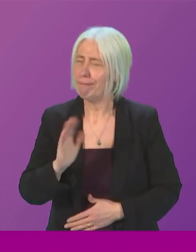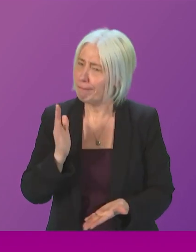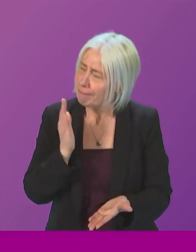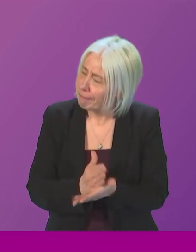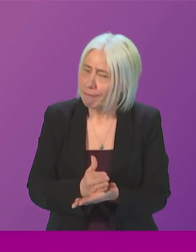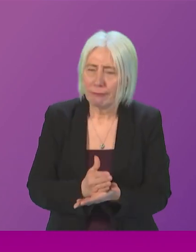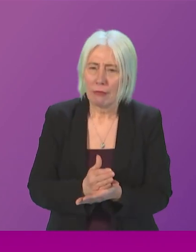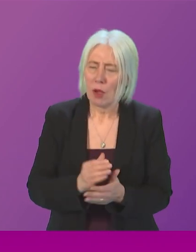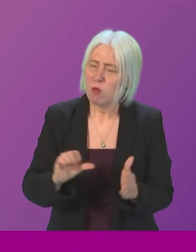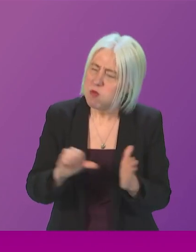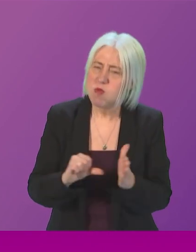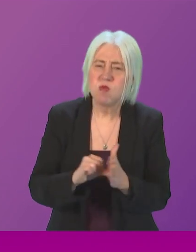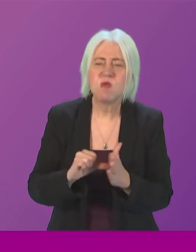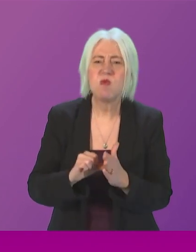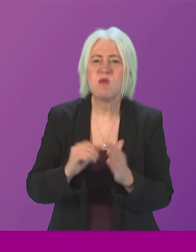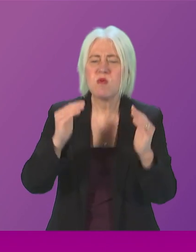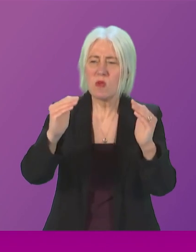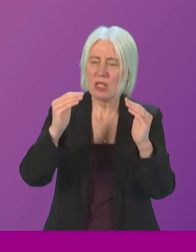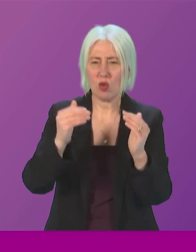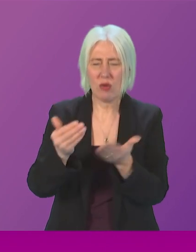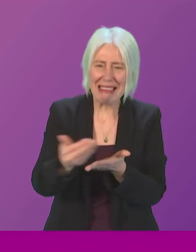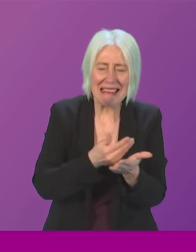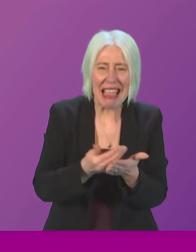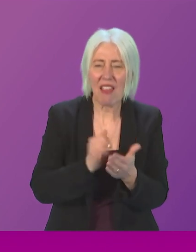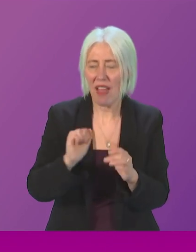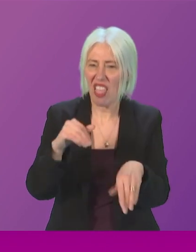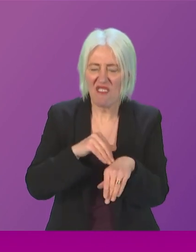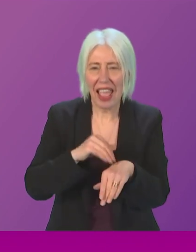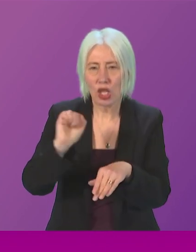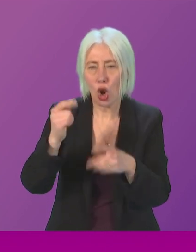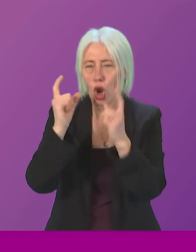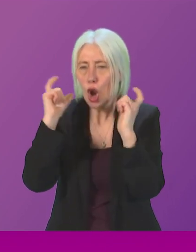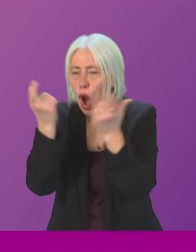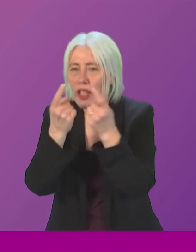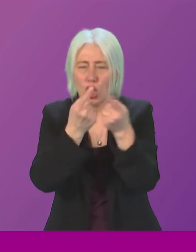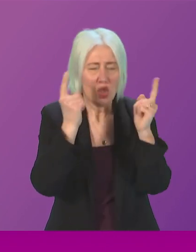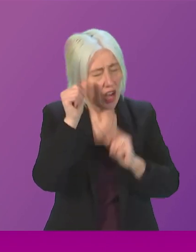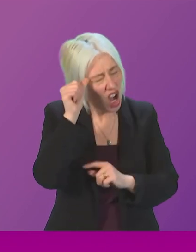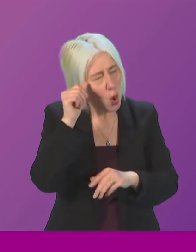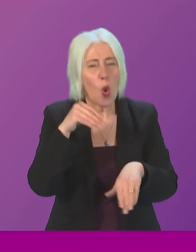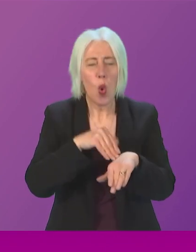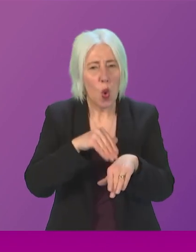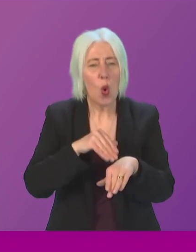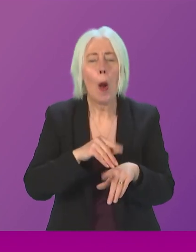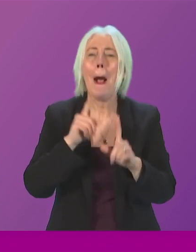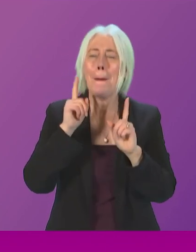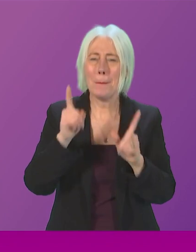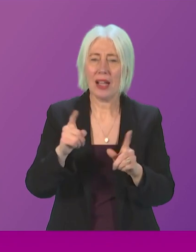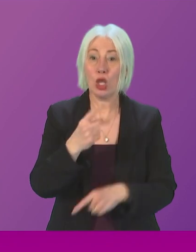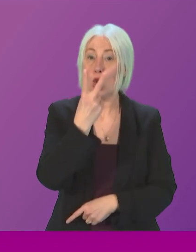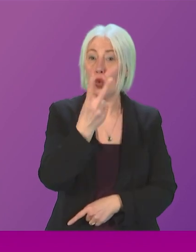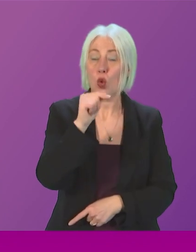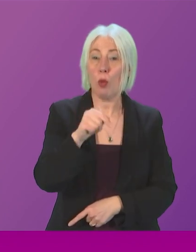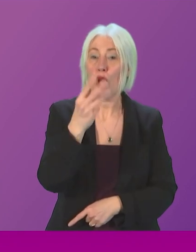effect that that saving will have on both the colleges and university sector but just to put it into some context is 2